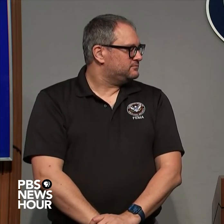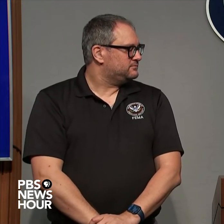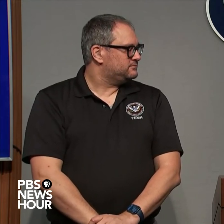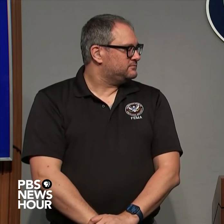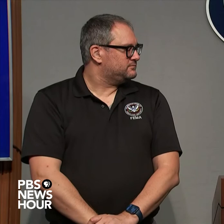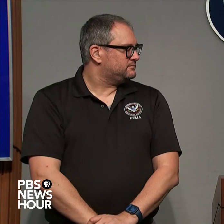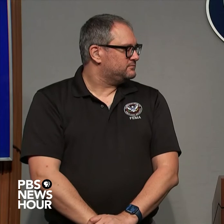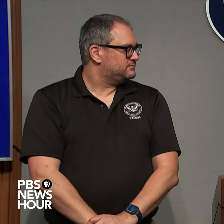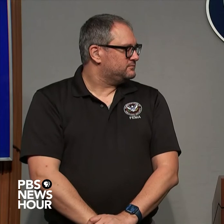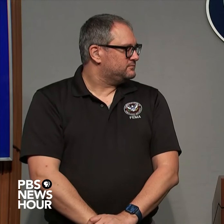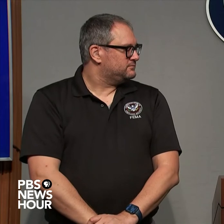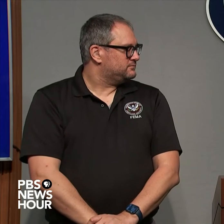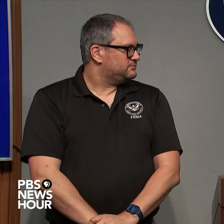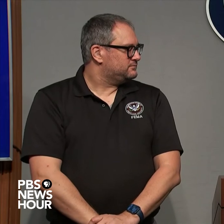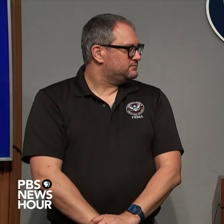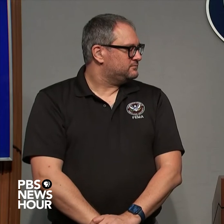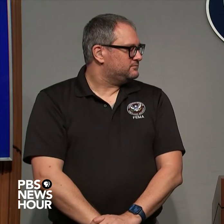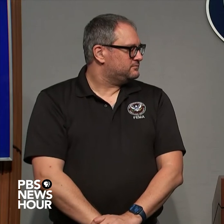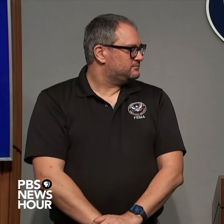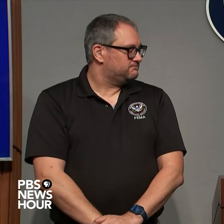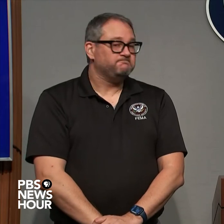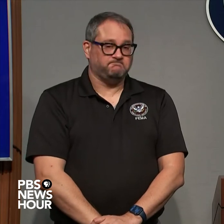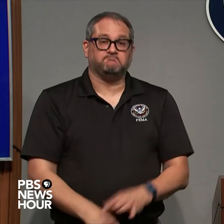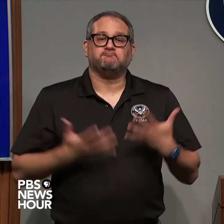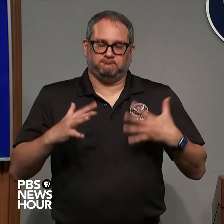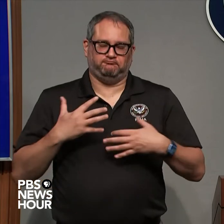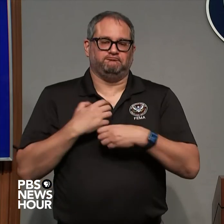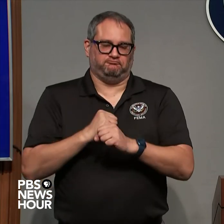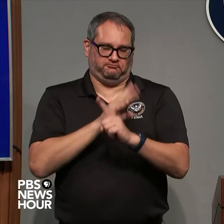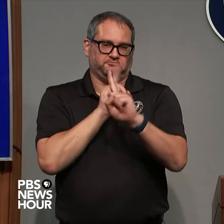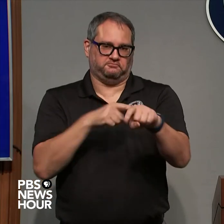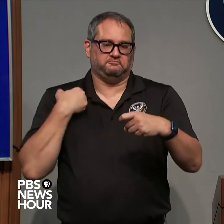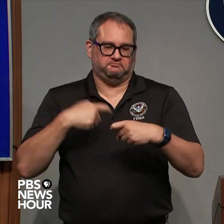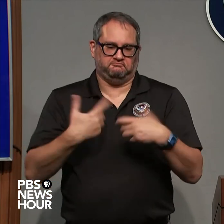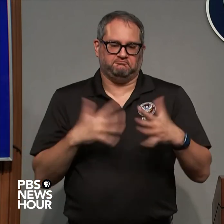buscar un lugar seguro gracias